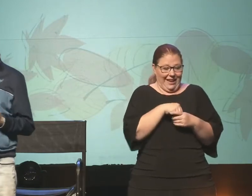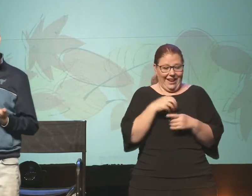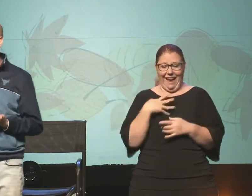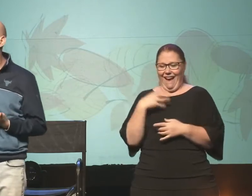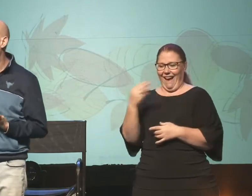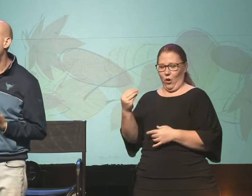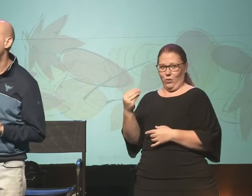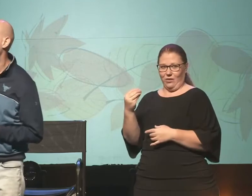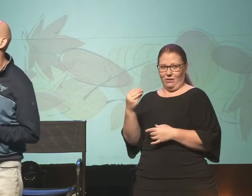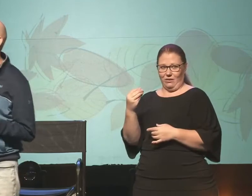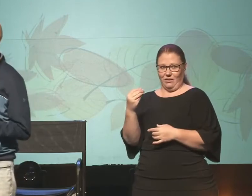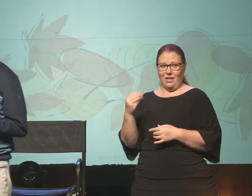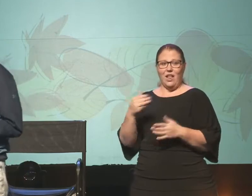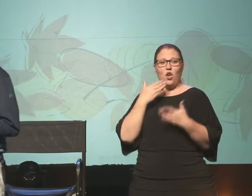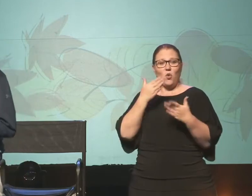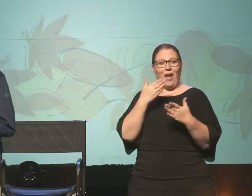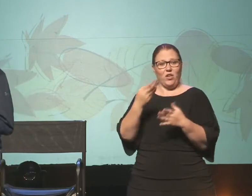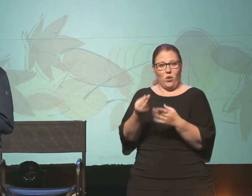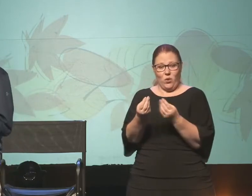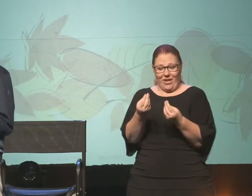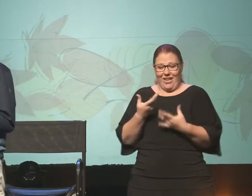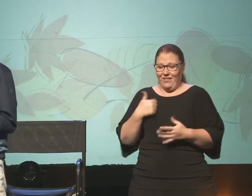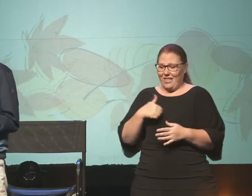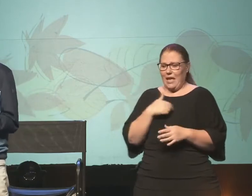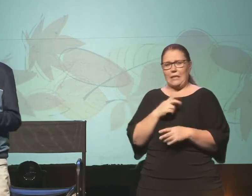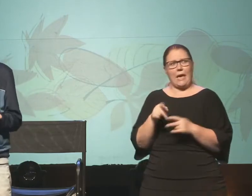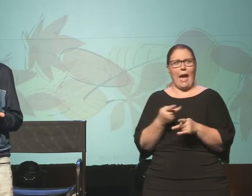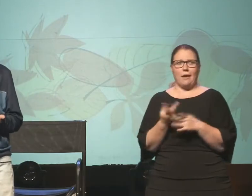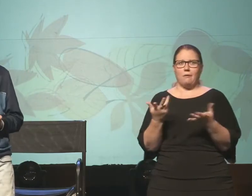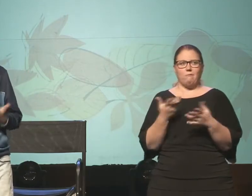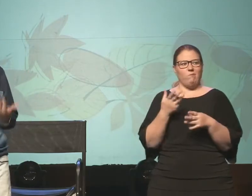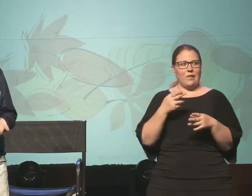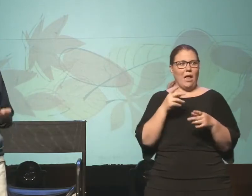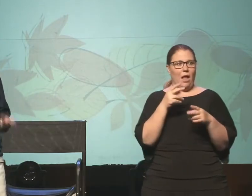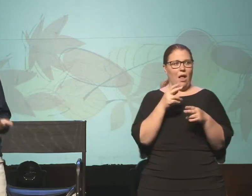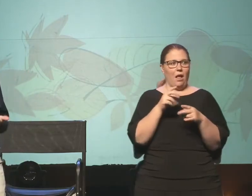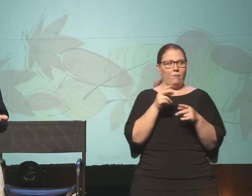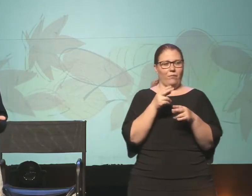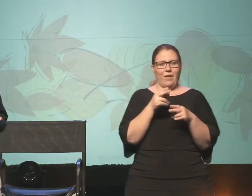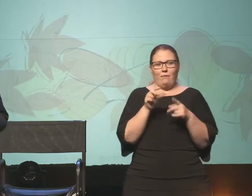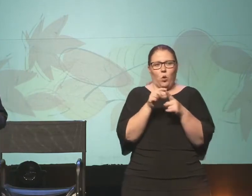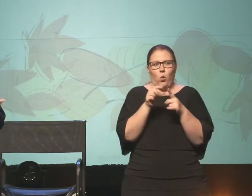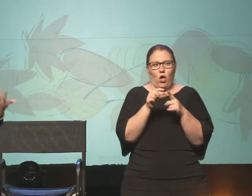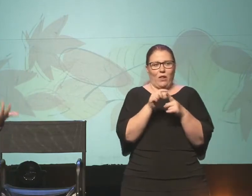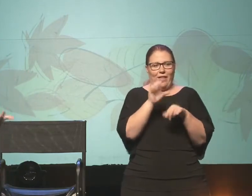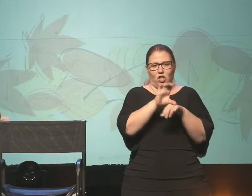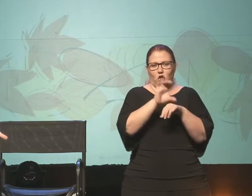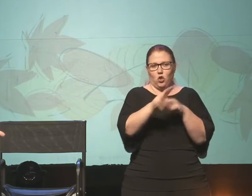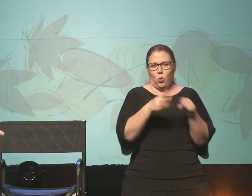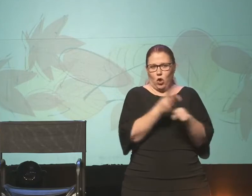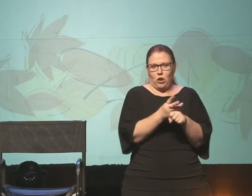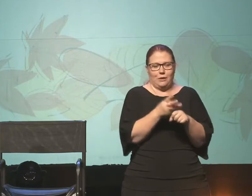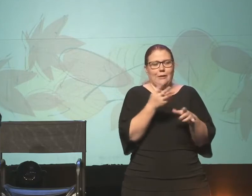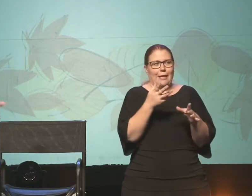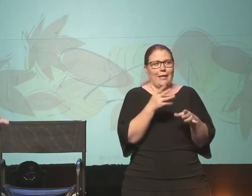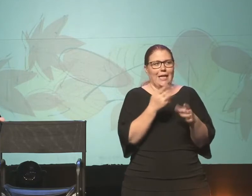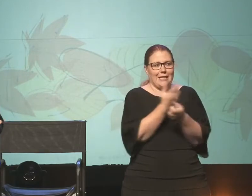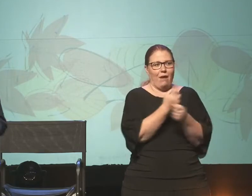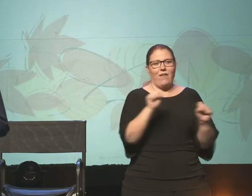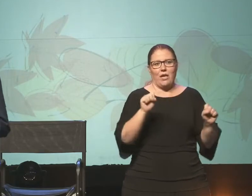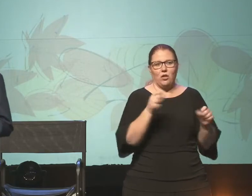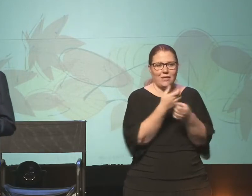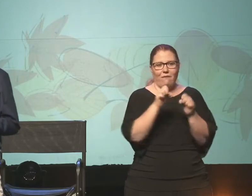that gratitude offers us a type of, we'll use the word in church world, salvation, salvation from the pain of our